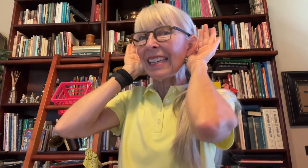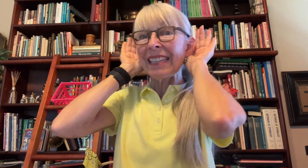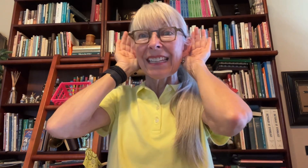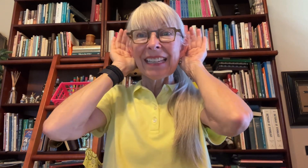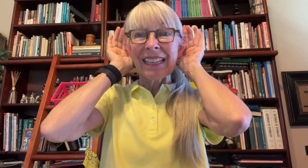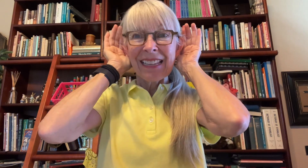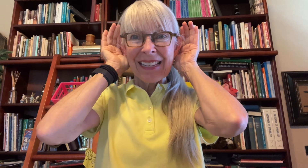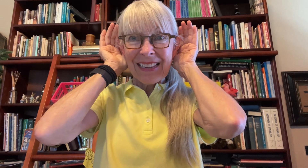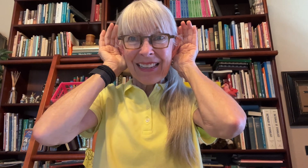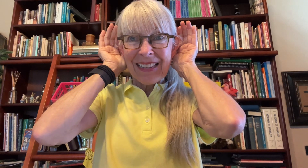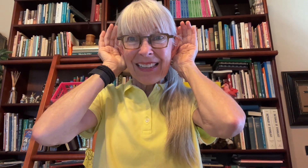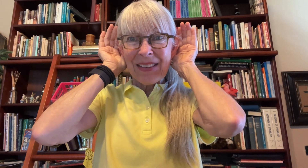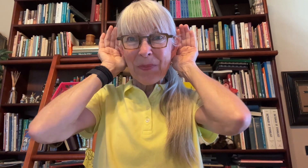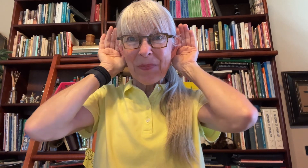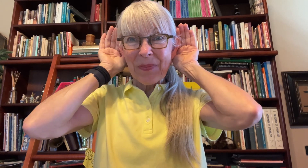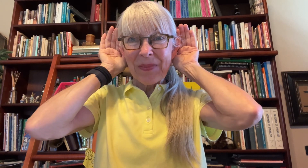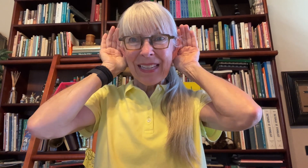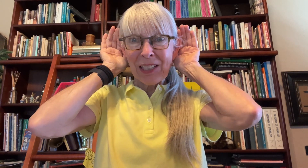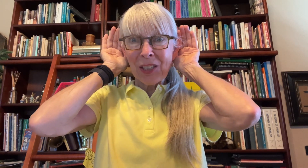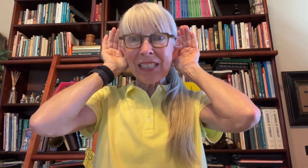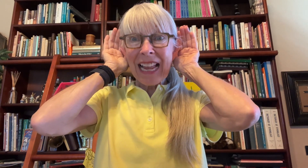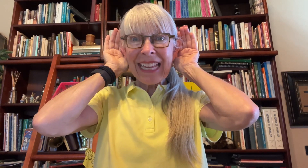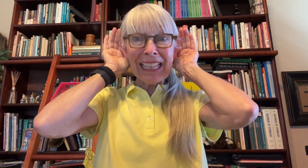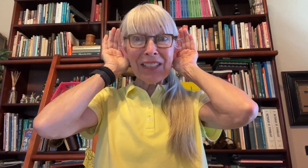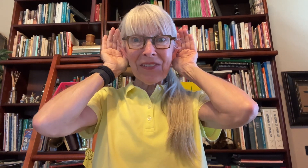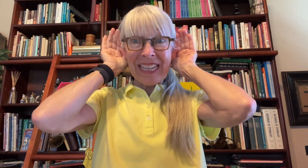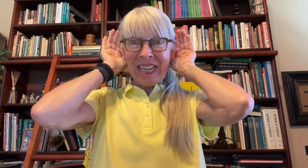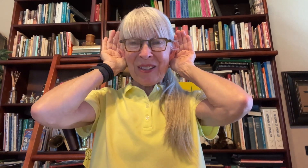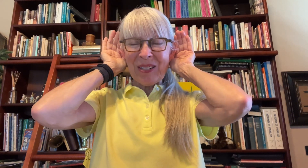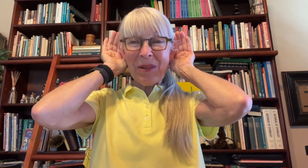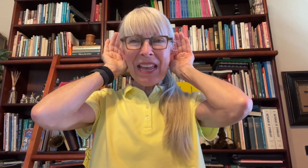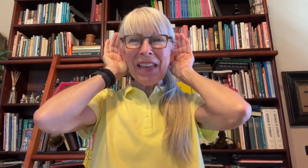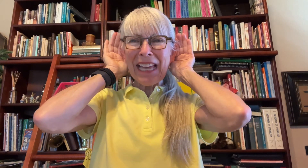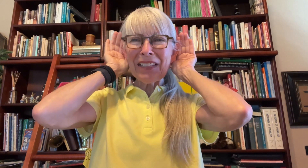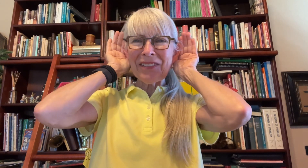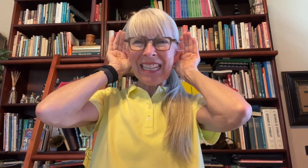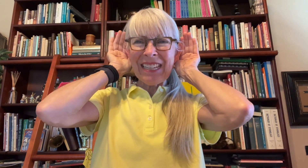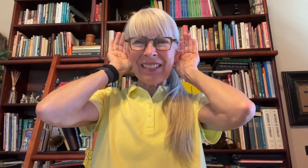it looks like elephant ears. We have elephant ears.